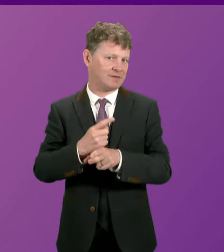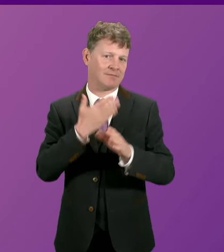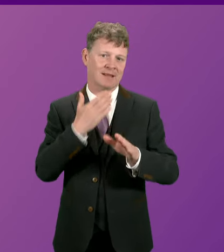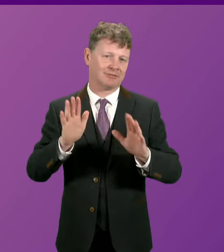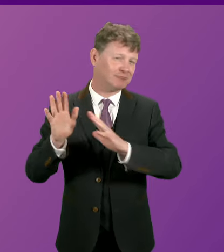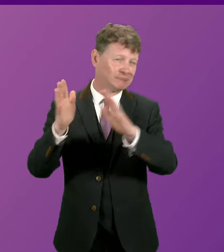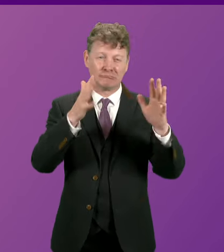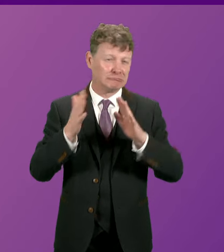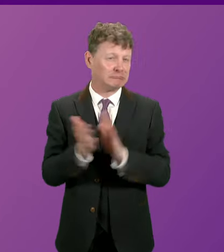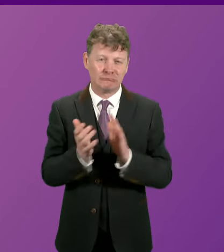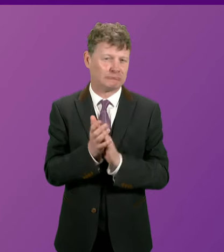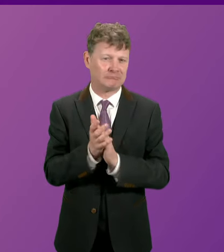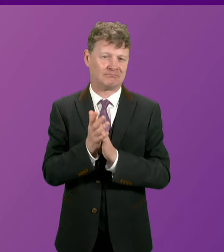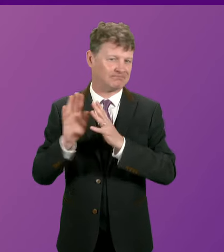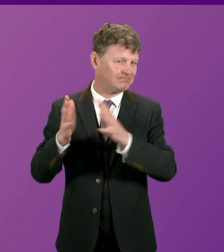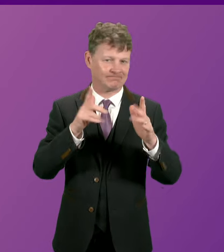Members...